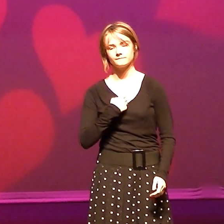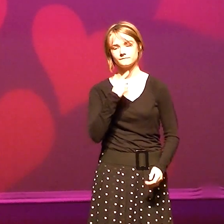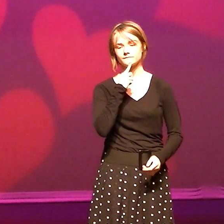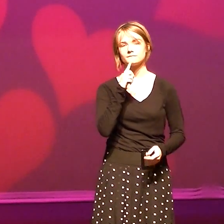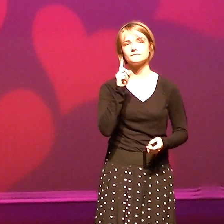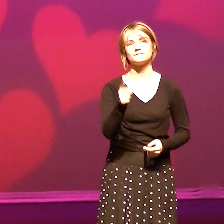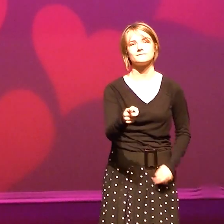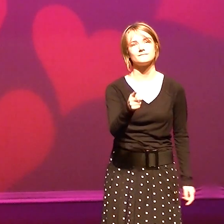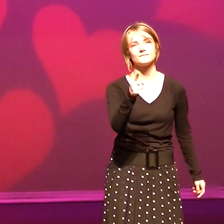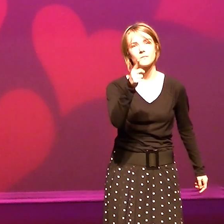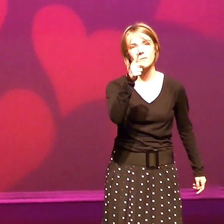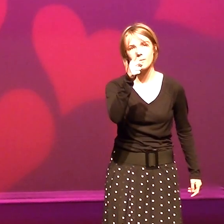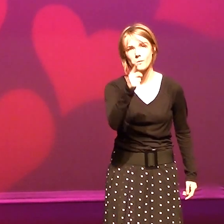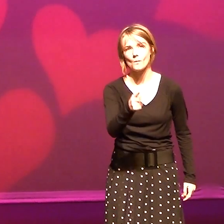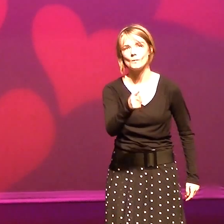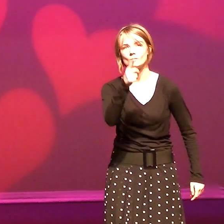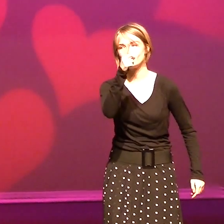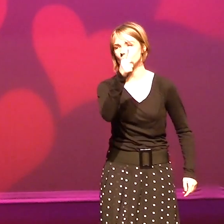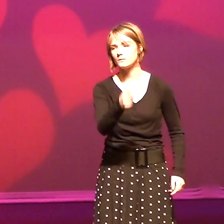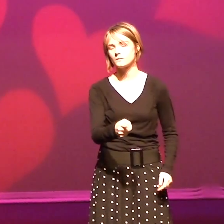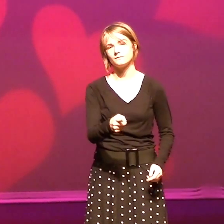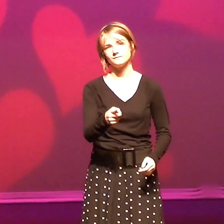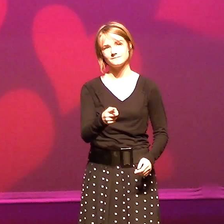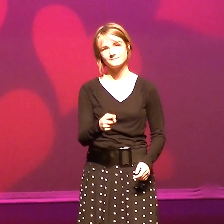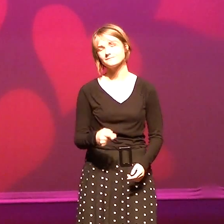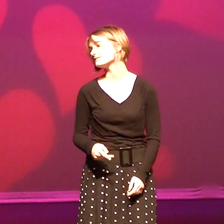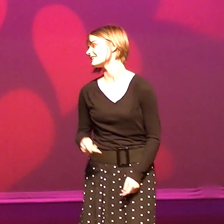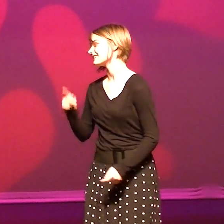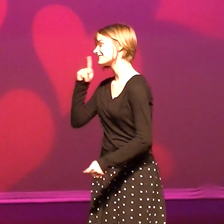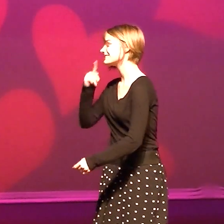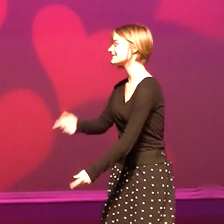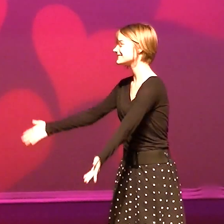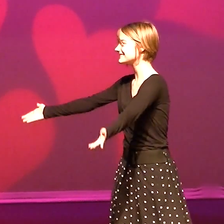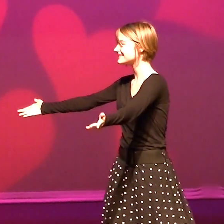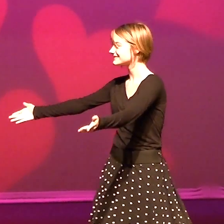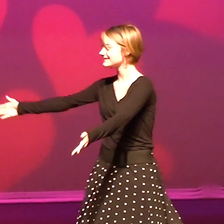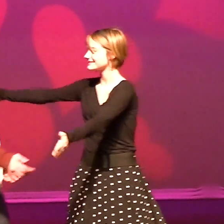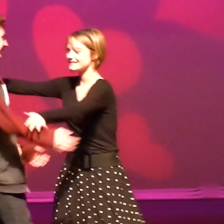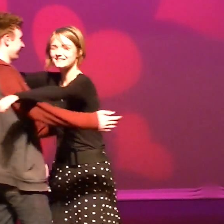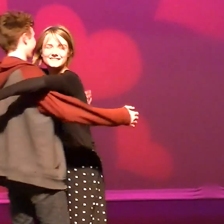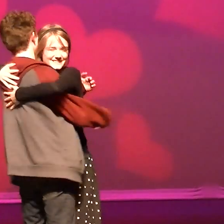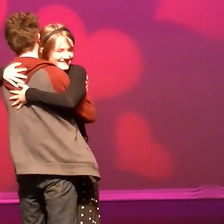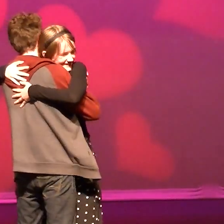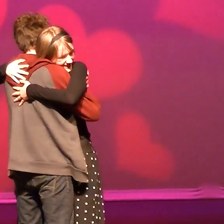I will miss you till I see you again